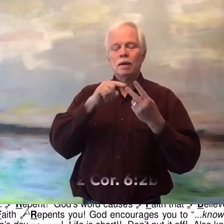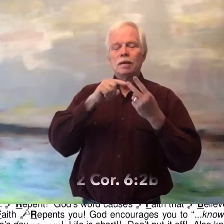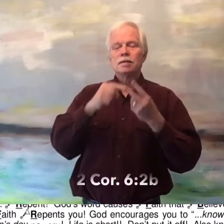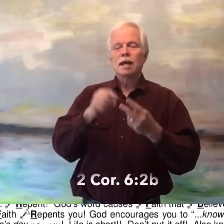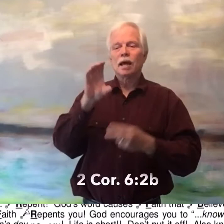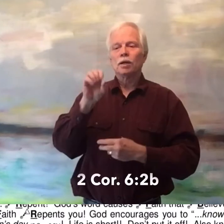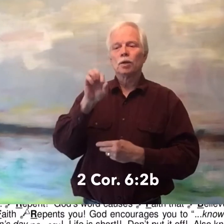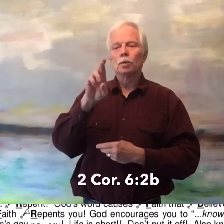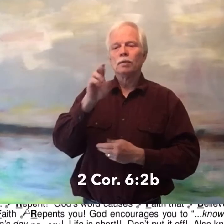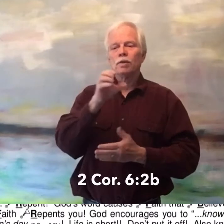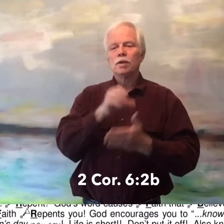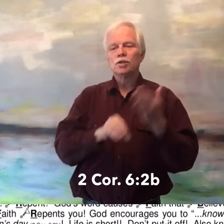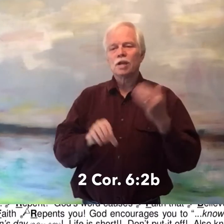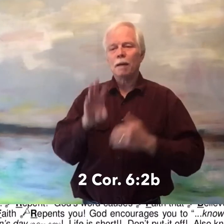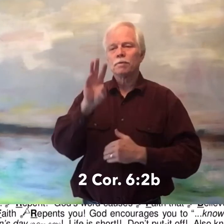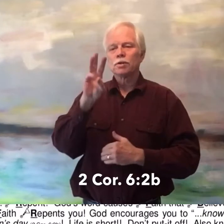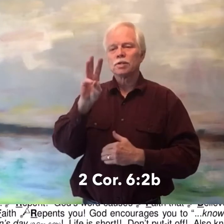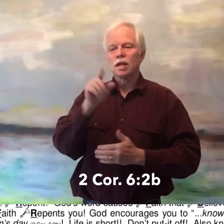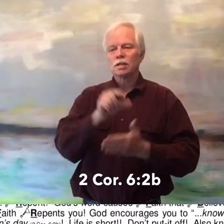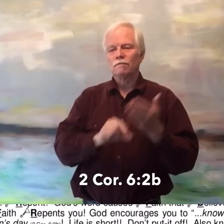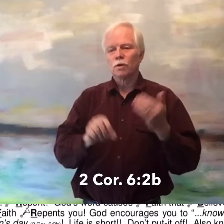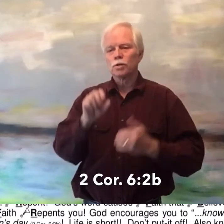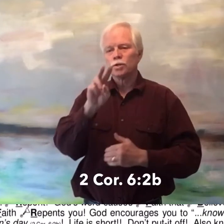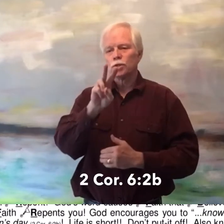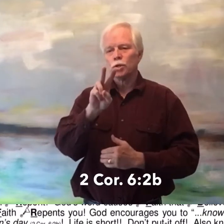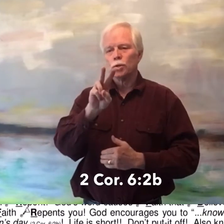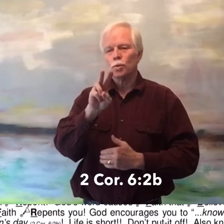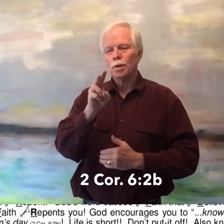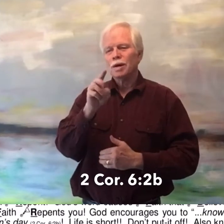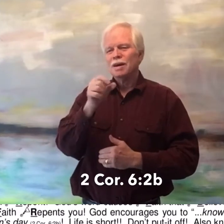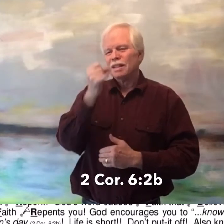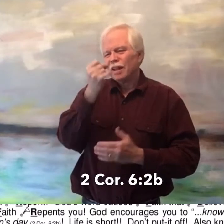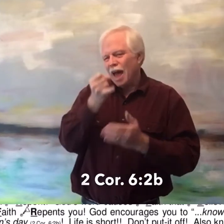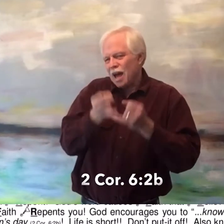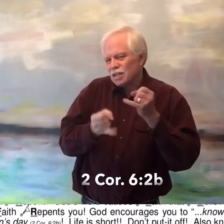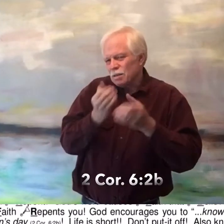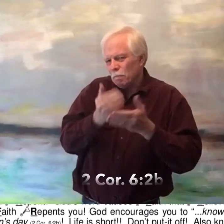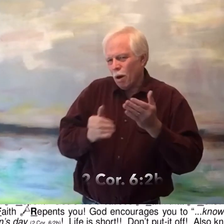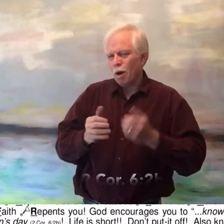Second Corinthians chapter 6 verse 2, the last part.